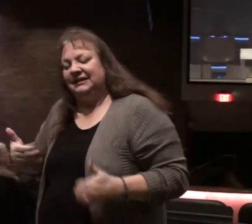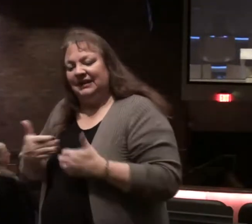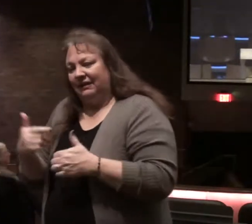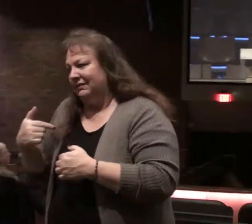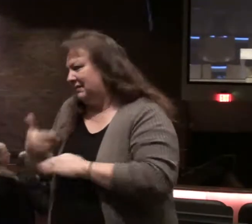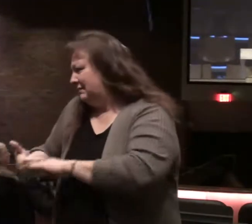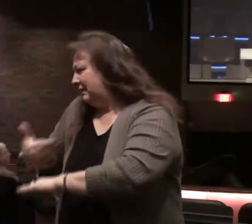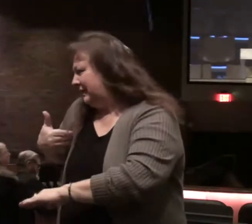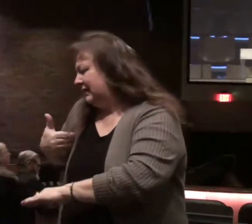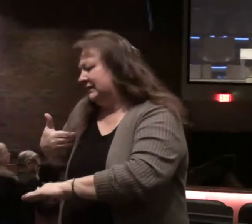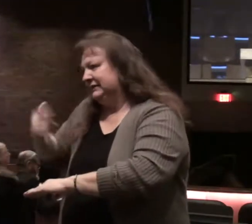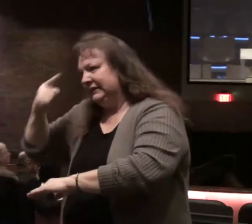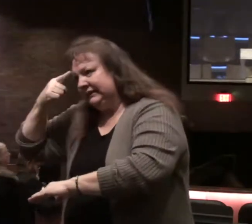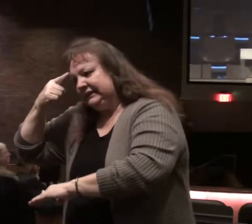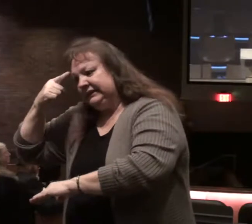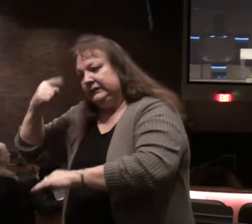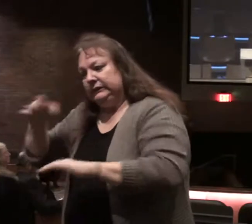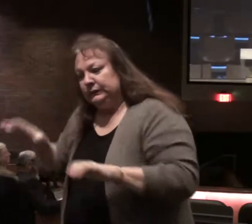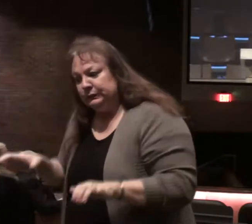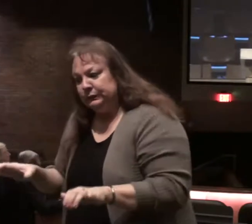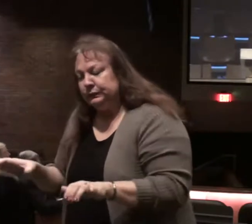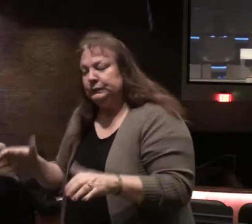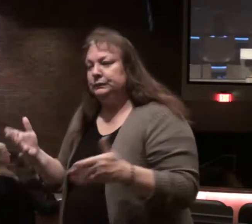have done all we think all we are